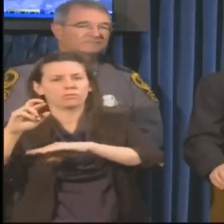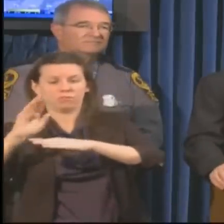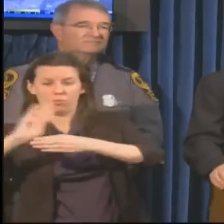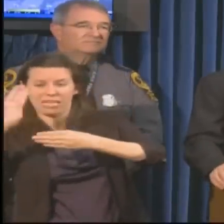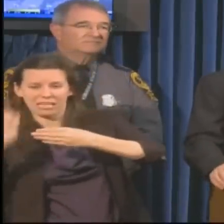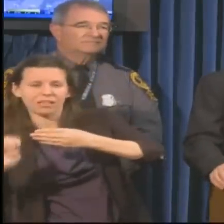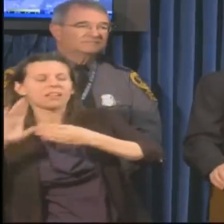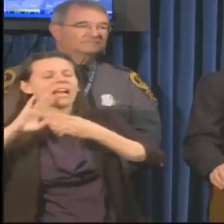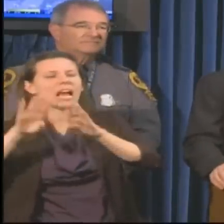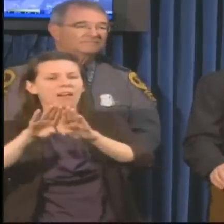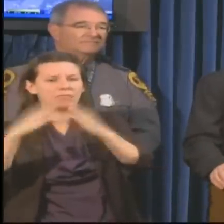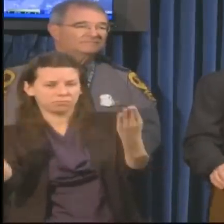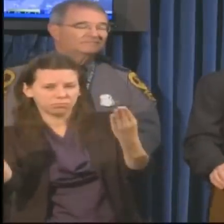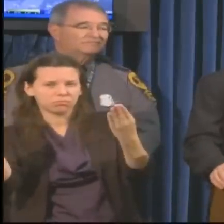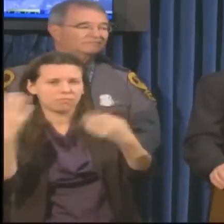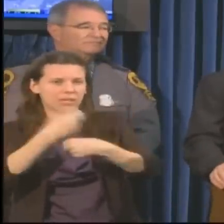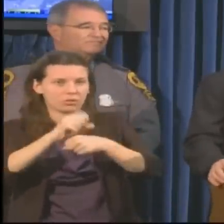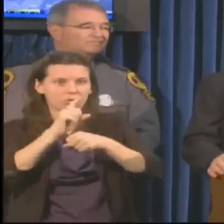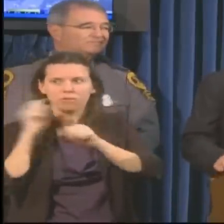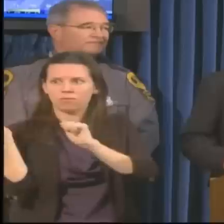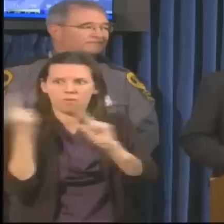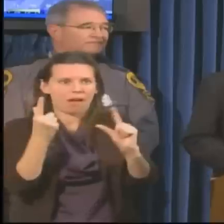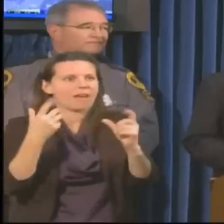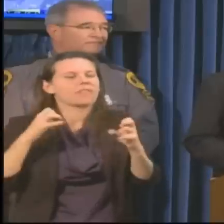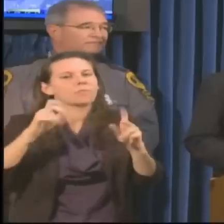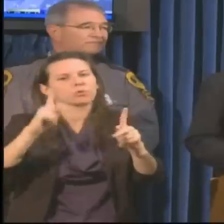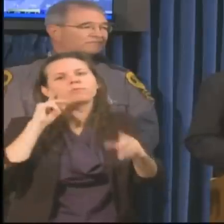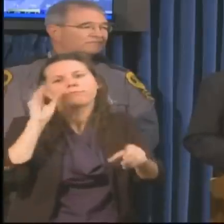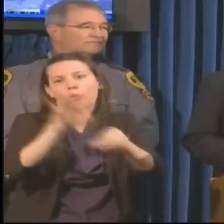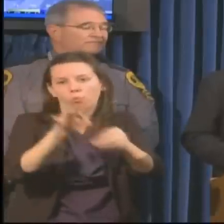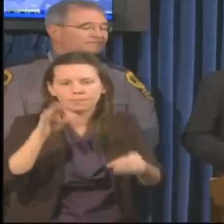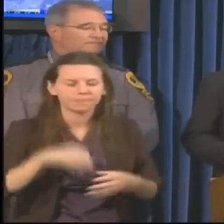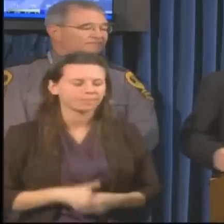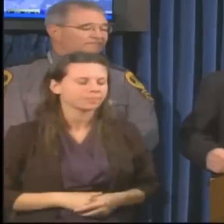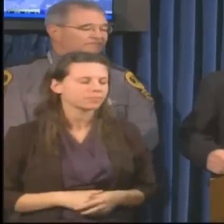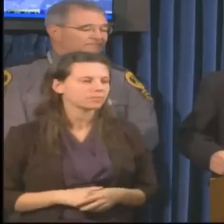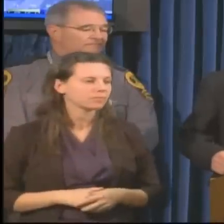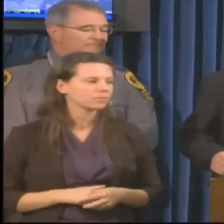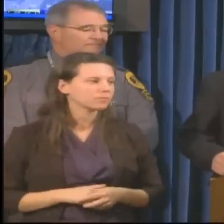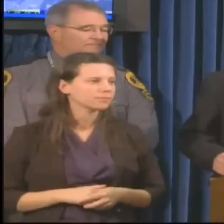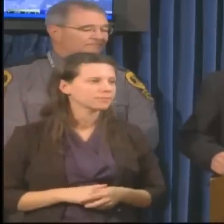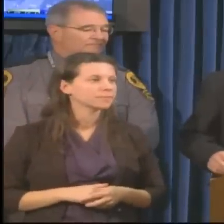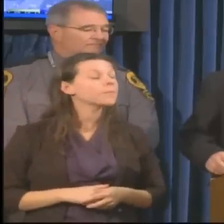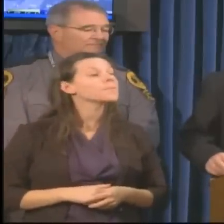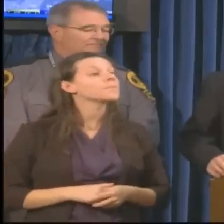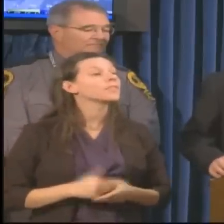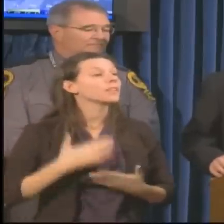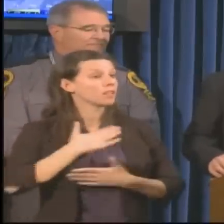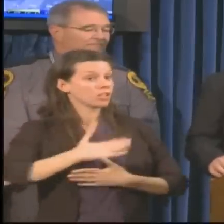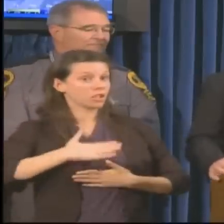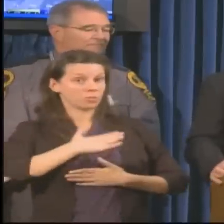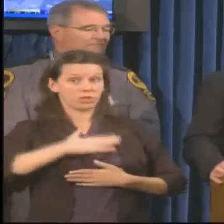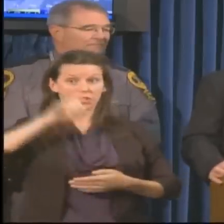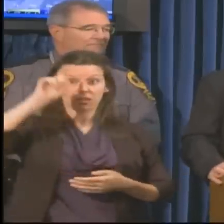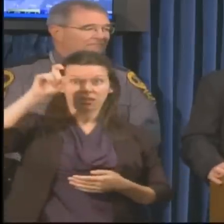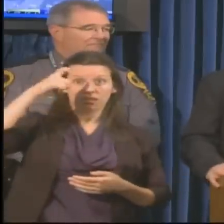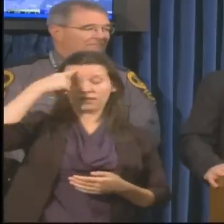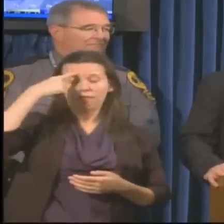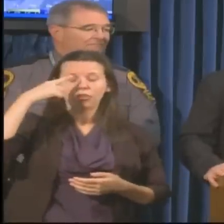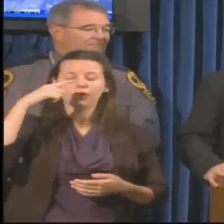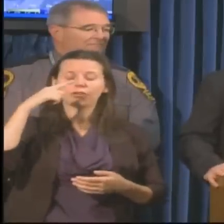look at that because we want everyone to have an opportunity to vote. I appreciate Governor Romney's